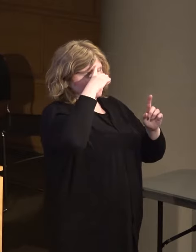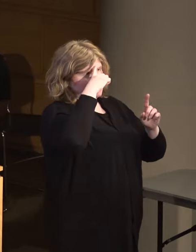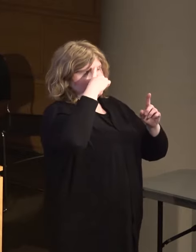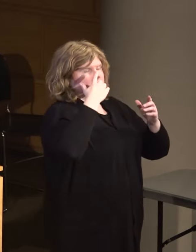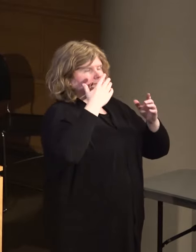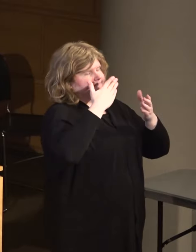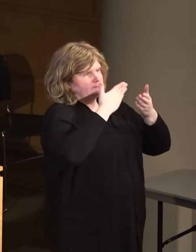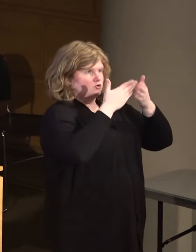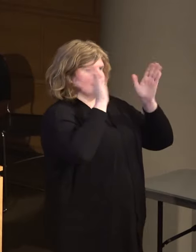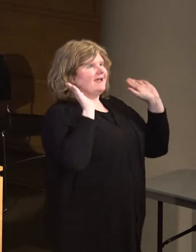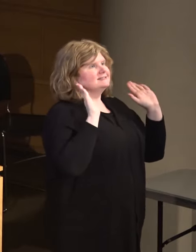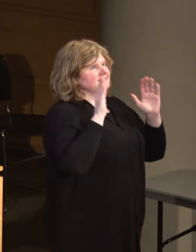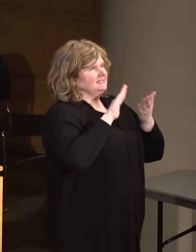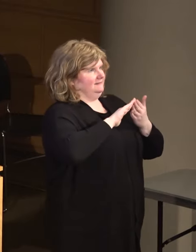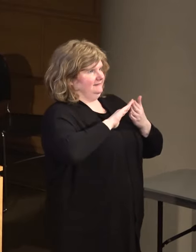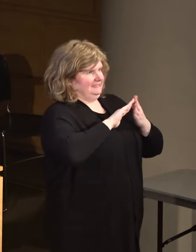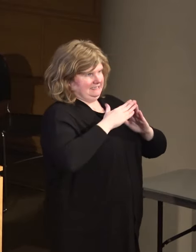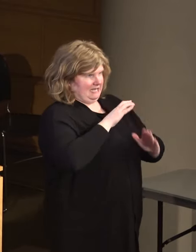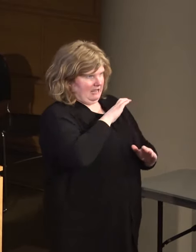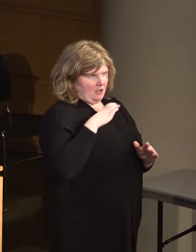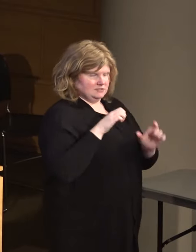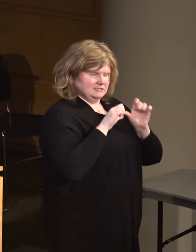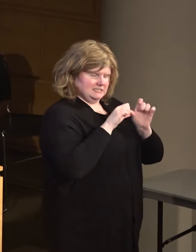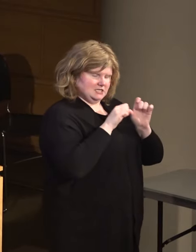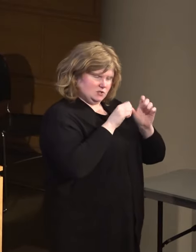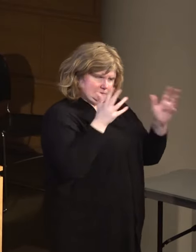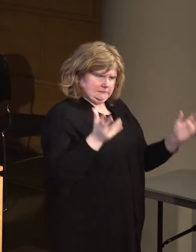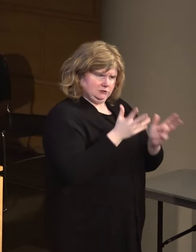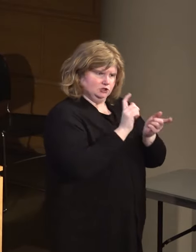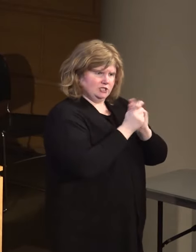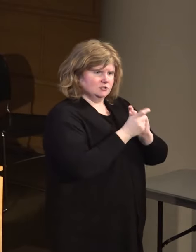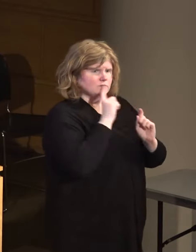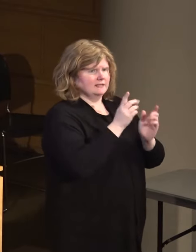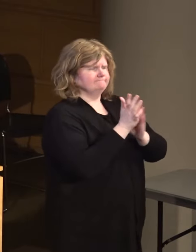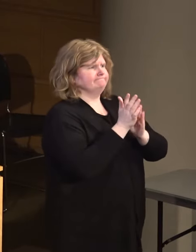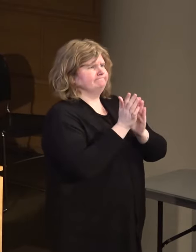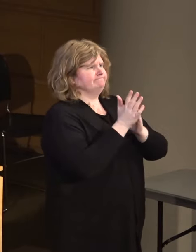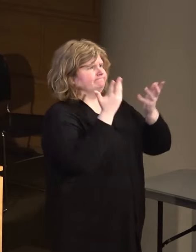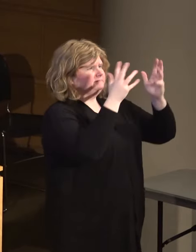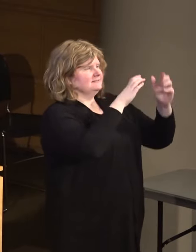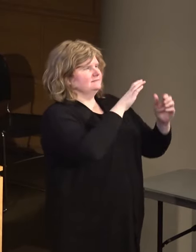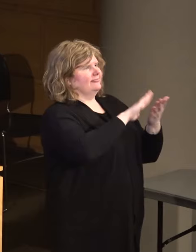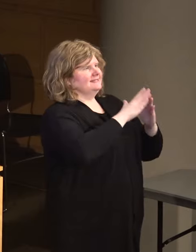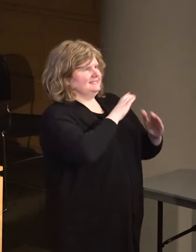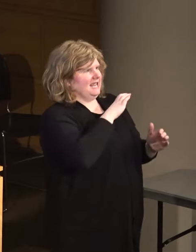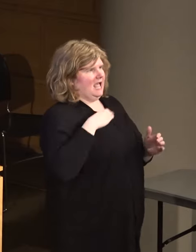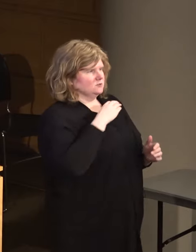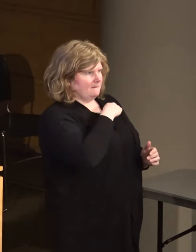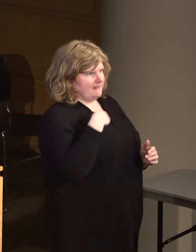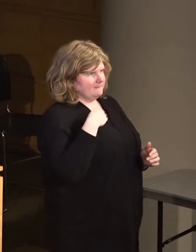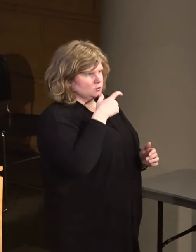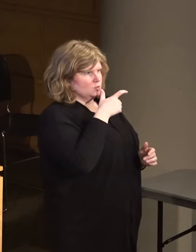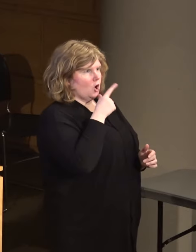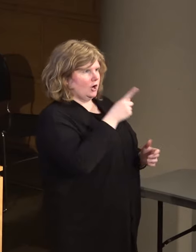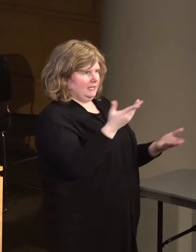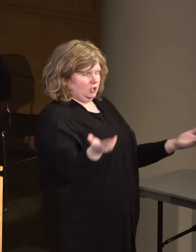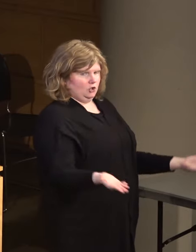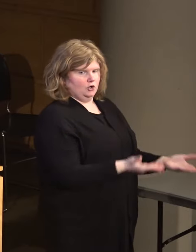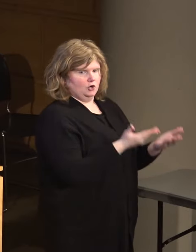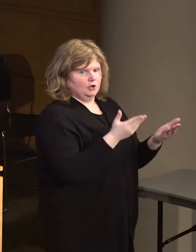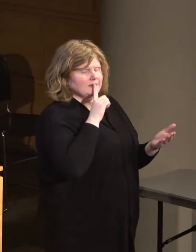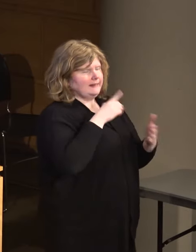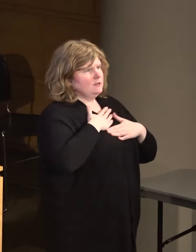council that has continuously pushed for changes. So, give us, give it up for our city council members who are here, right?